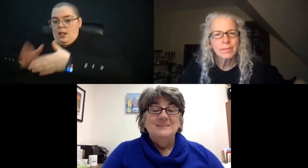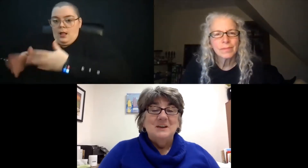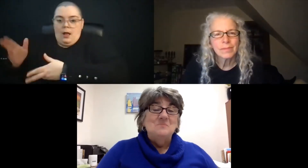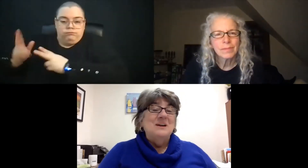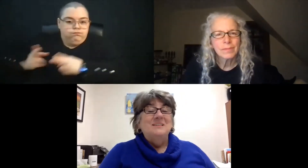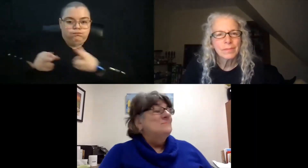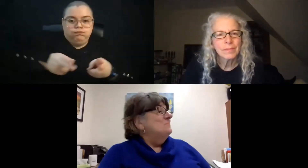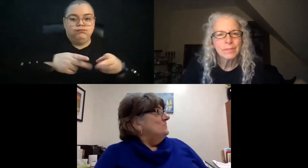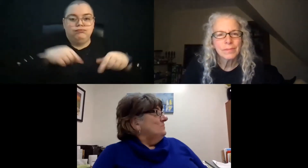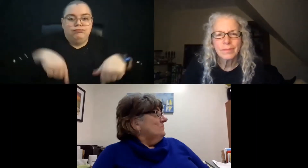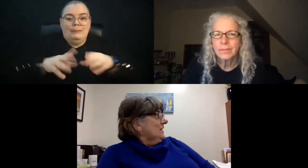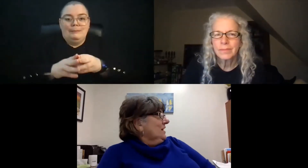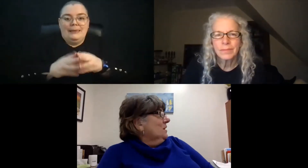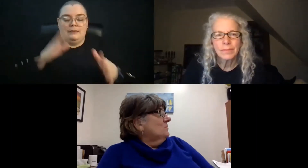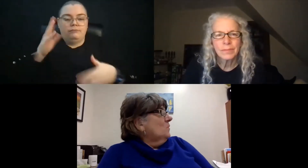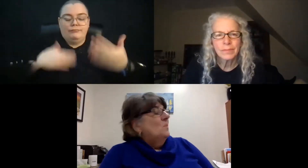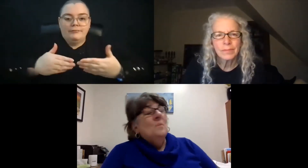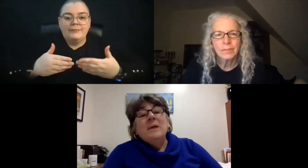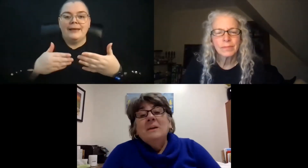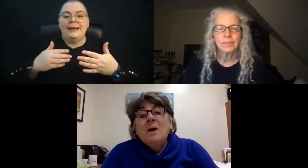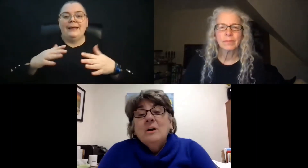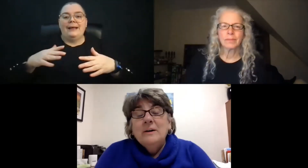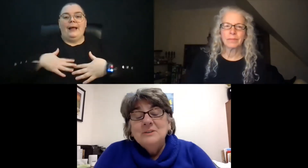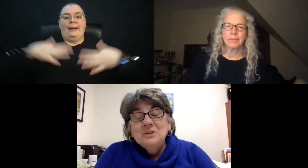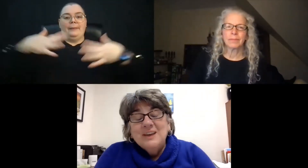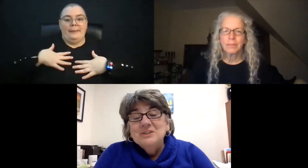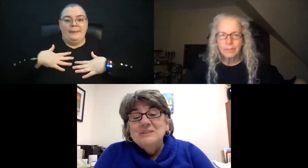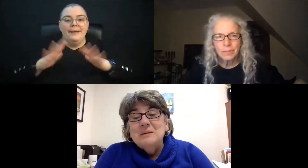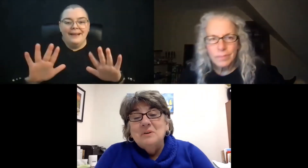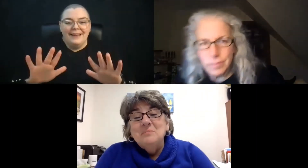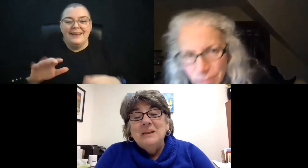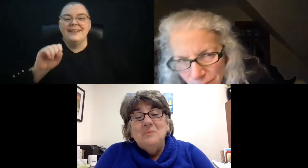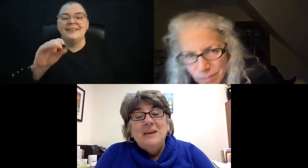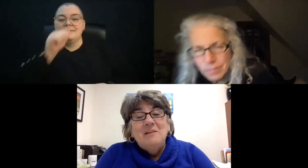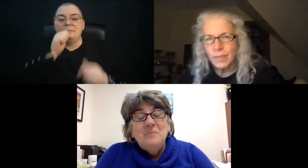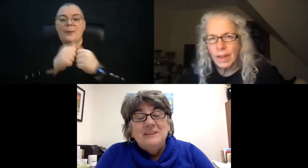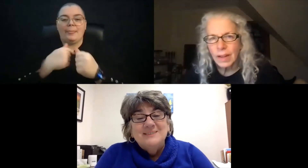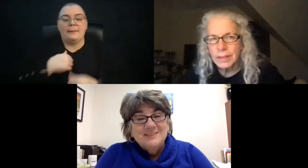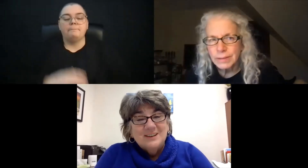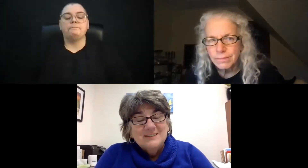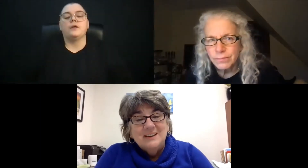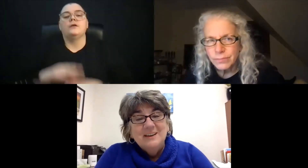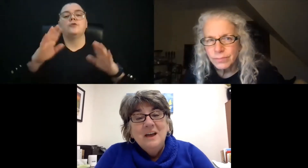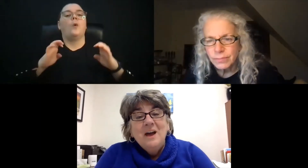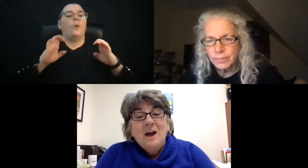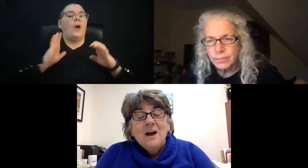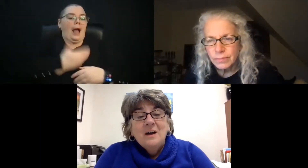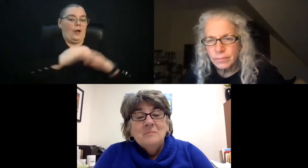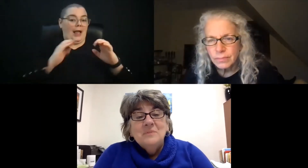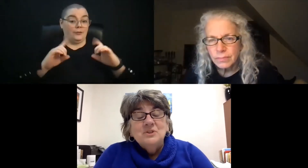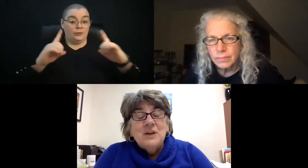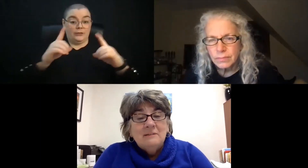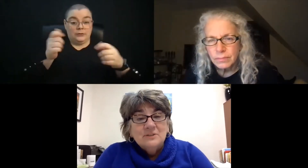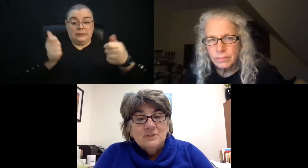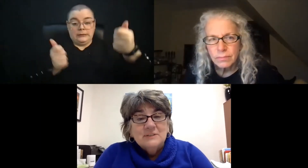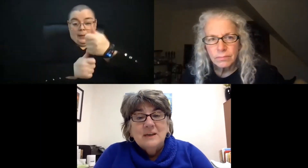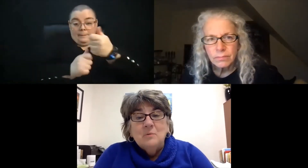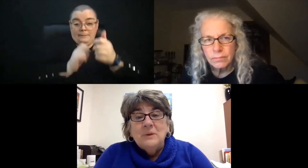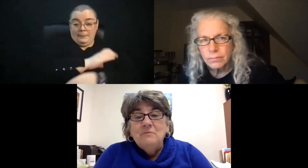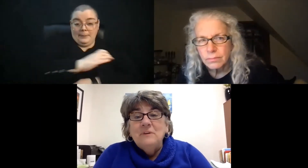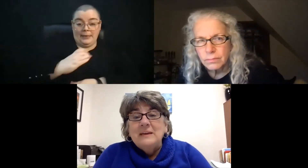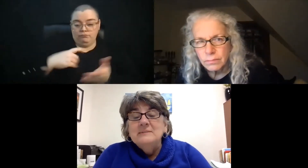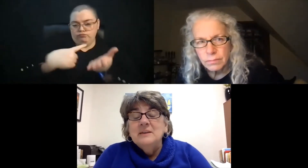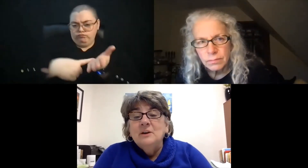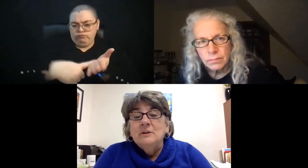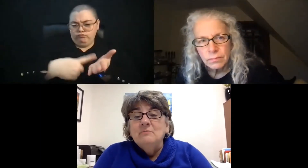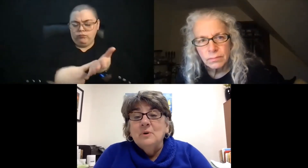chance to take a breath. In our education subcommittee, we have been discussing the challenges that